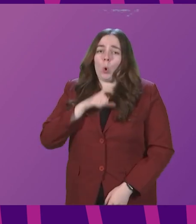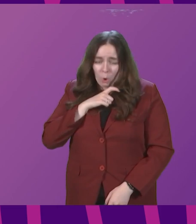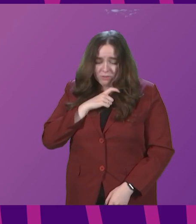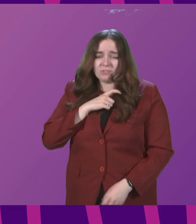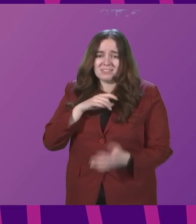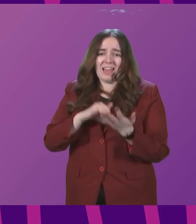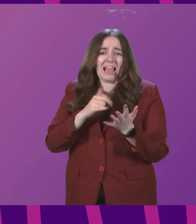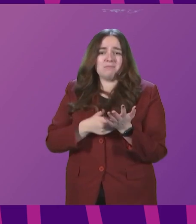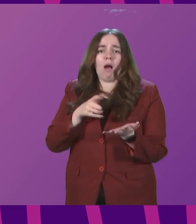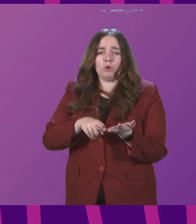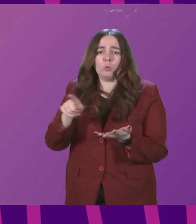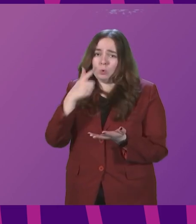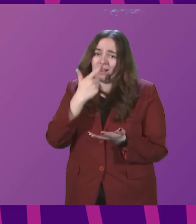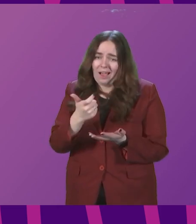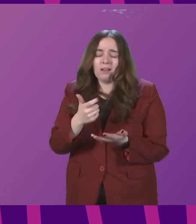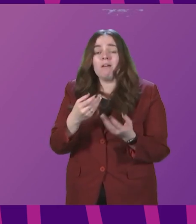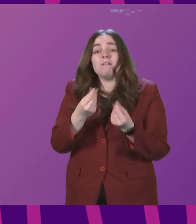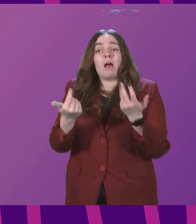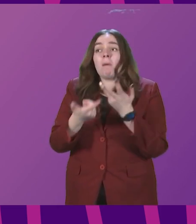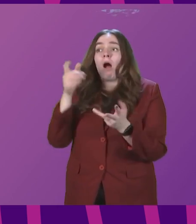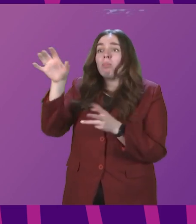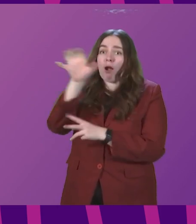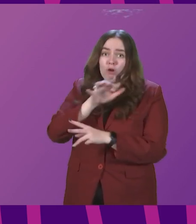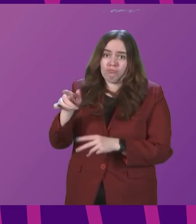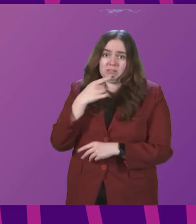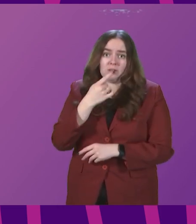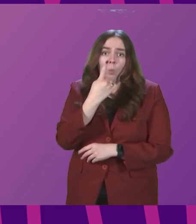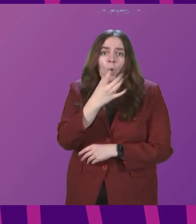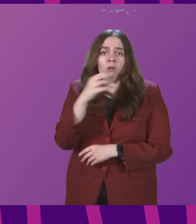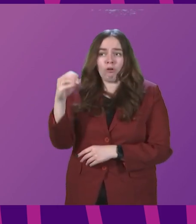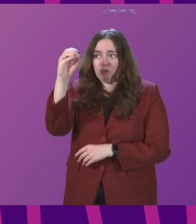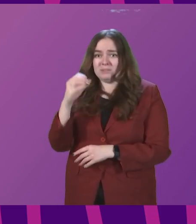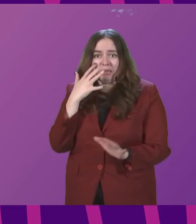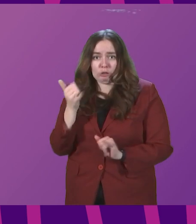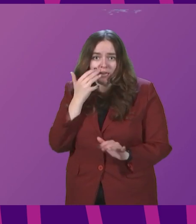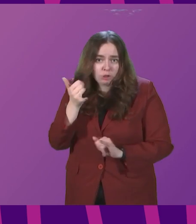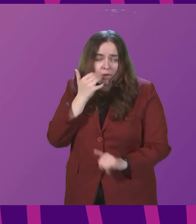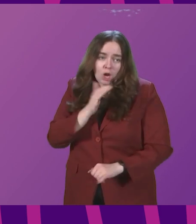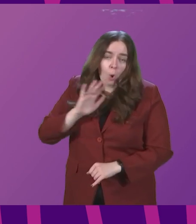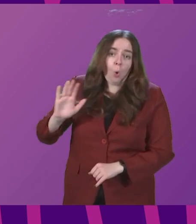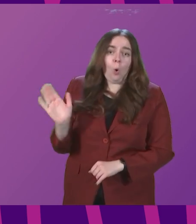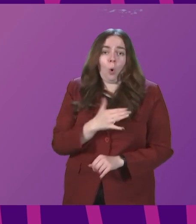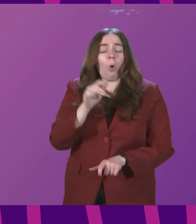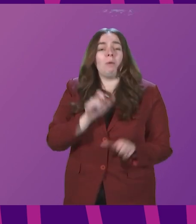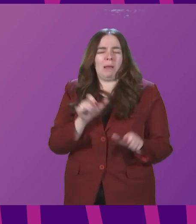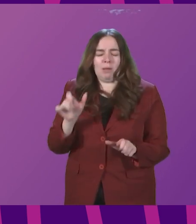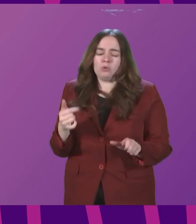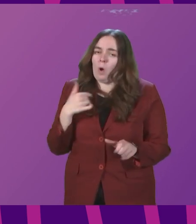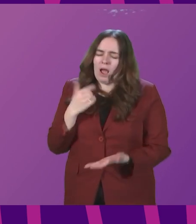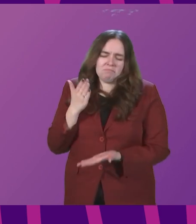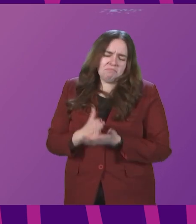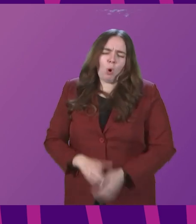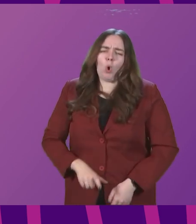will also be able to do that. In some other countries, of course, it is 100 per cent checks of vaccine certificates that are required. So I have every